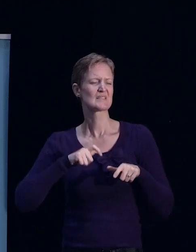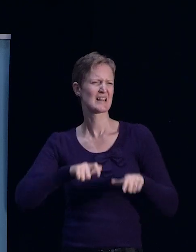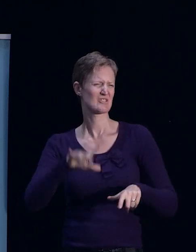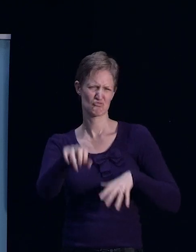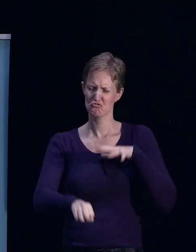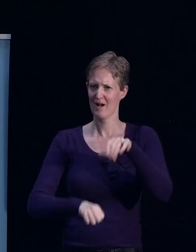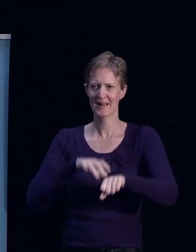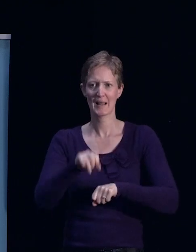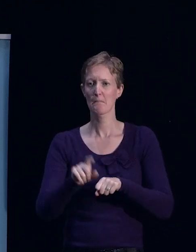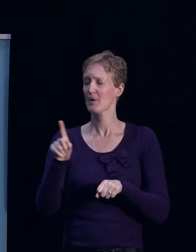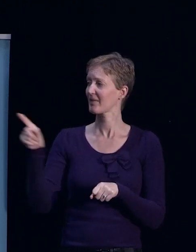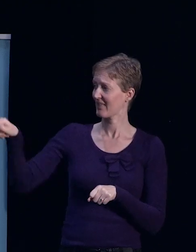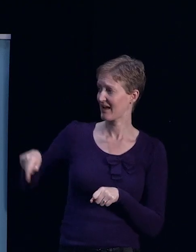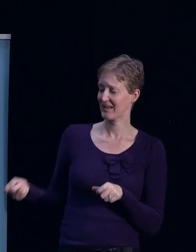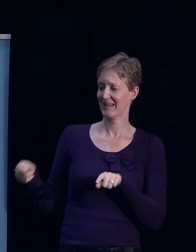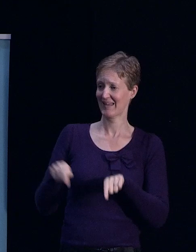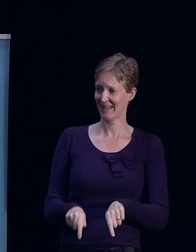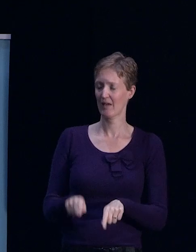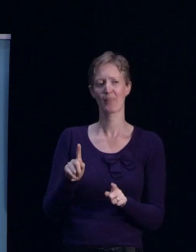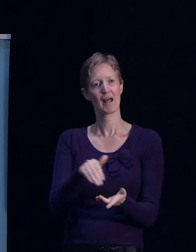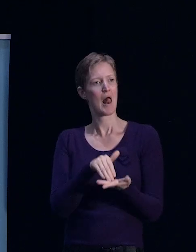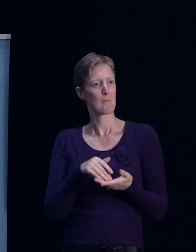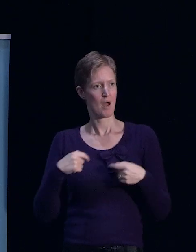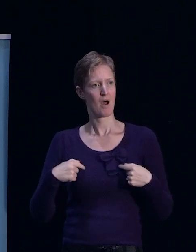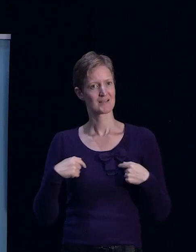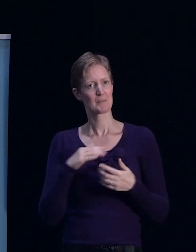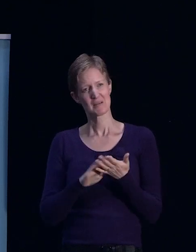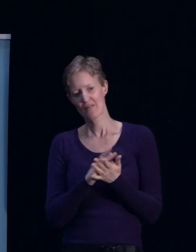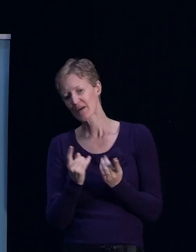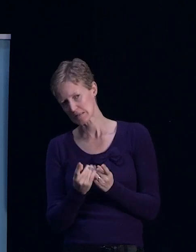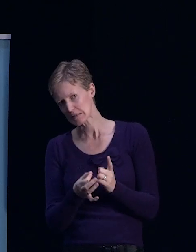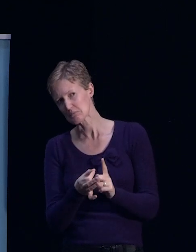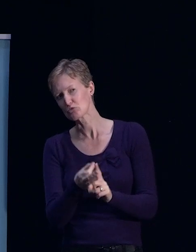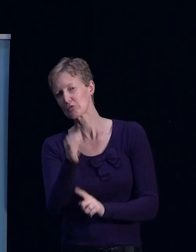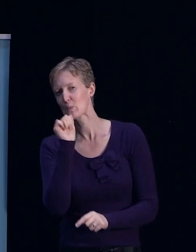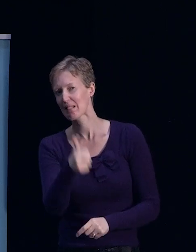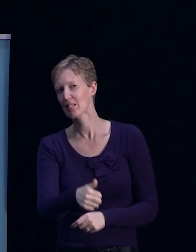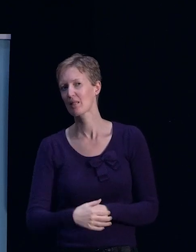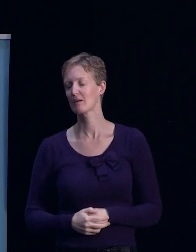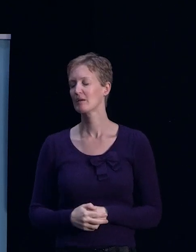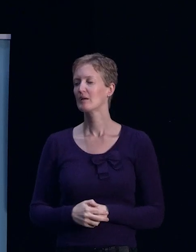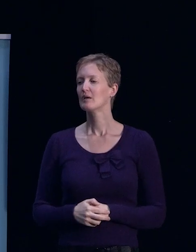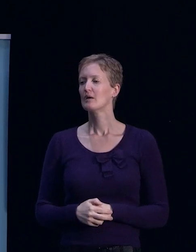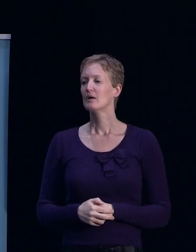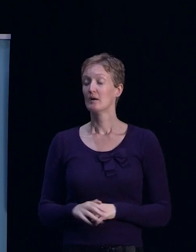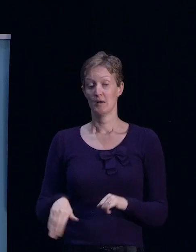the banks are here with us, actually, that's a good thing. It means that the signs are things are going to improve. And the last thing is,